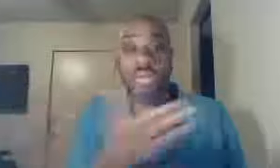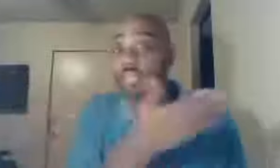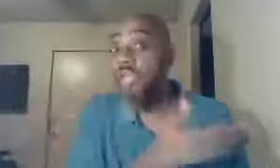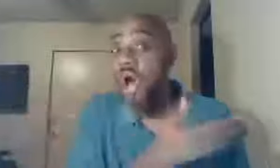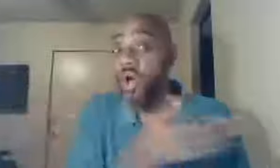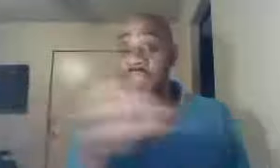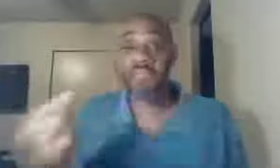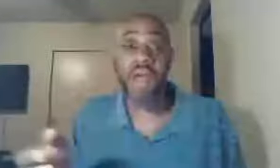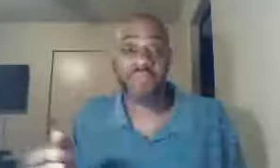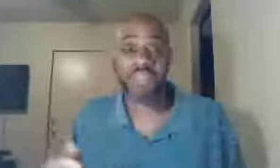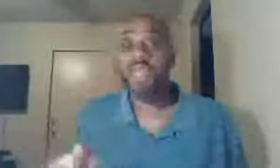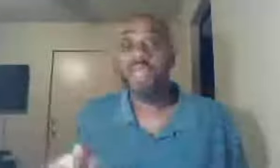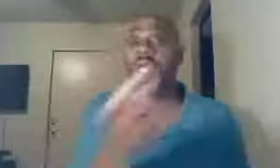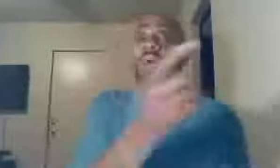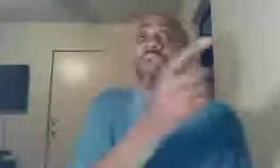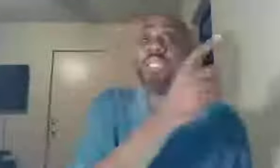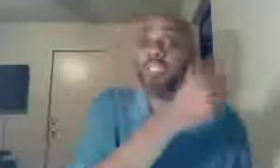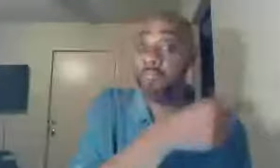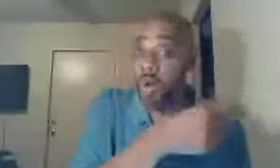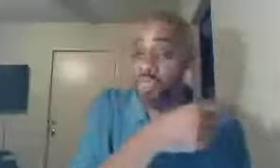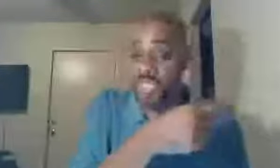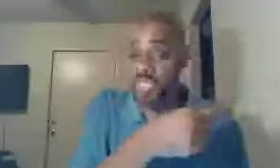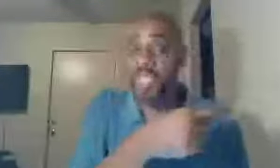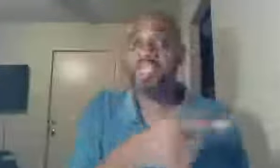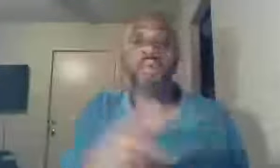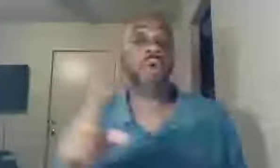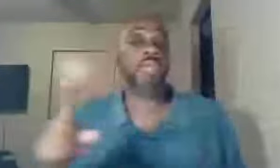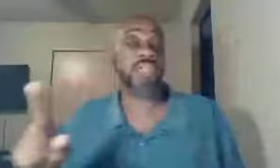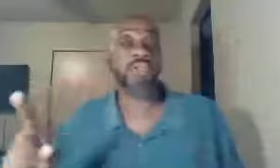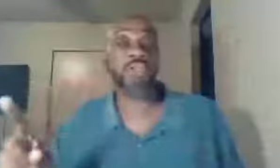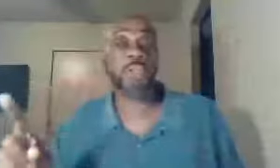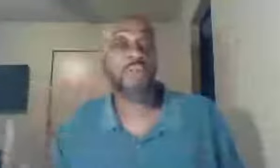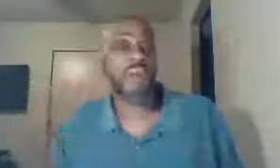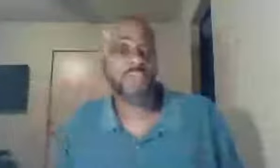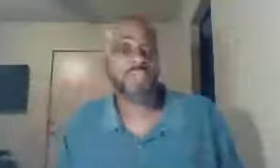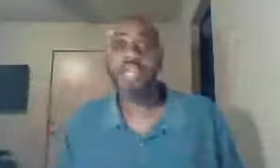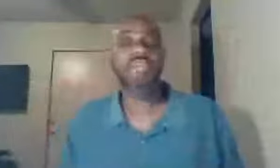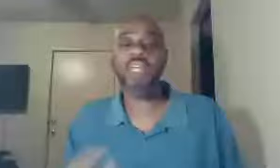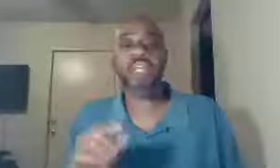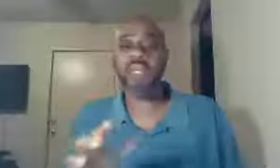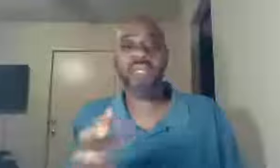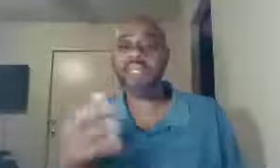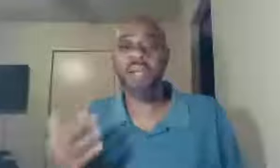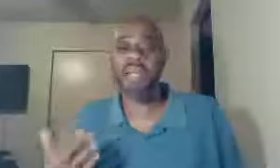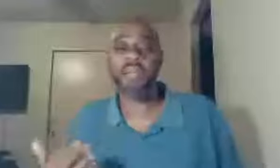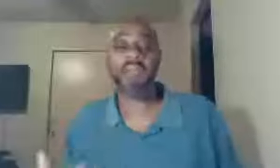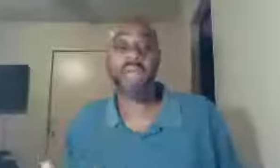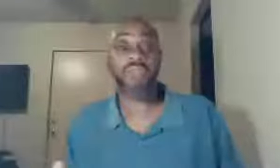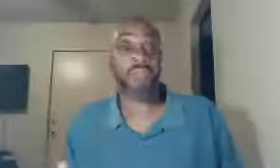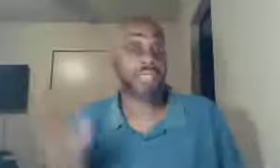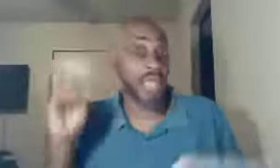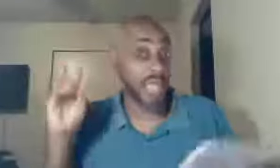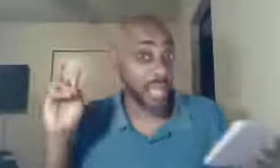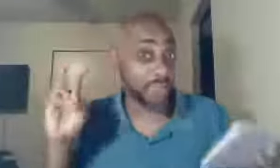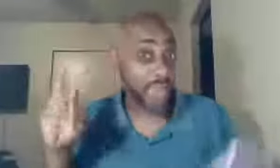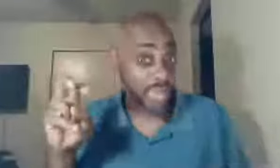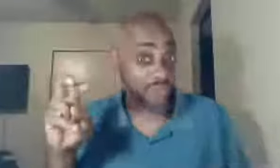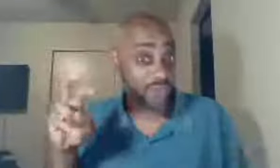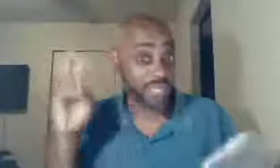hear the law, and the prophets, they won't listen to Moses, they won't listen to the prophets, then clearly, they're not going to hear a man from the dead, a man from the